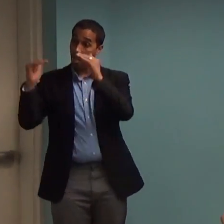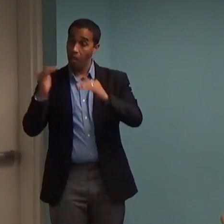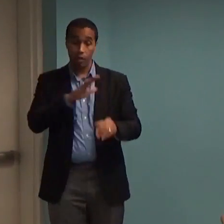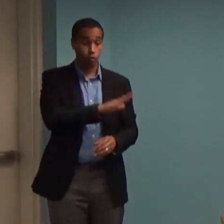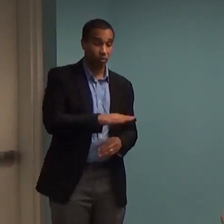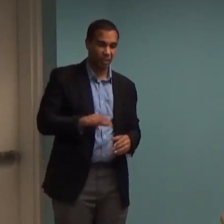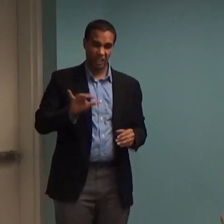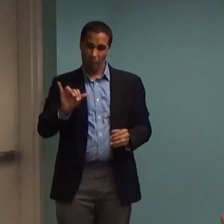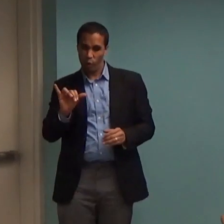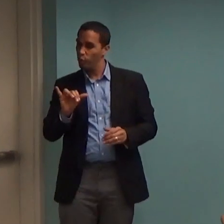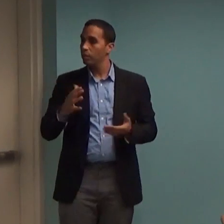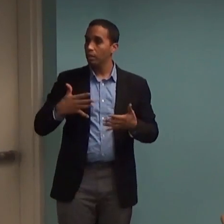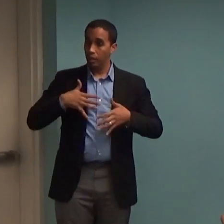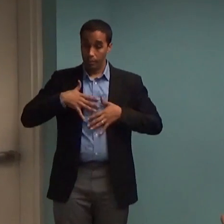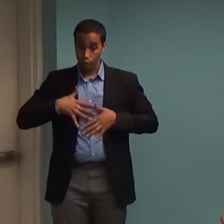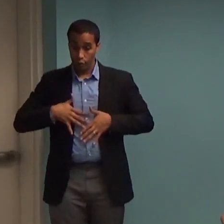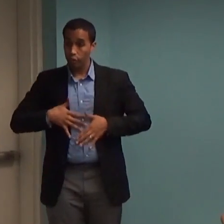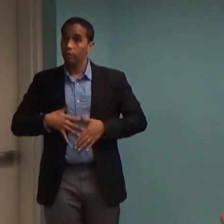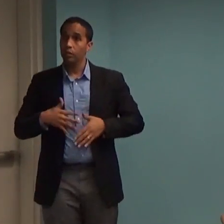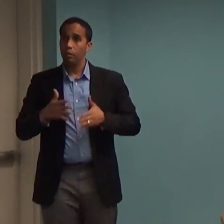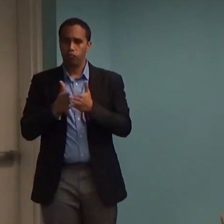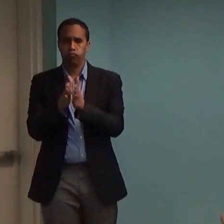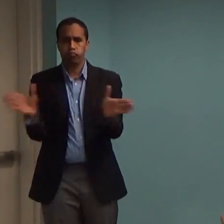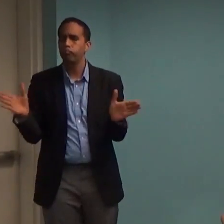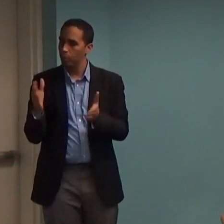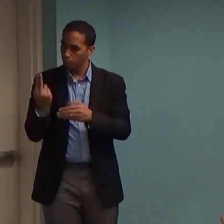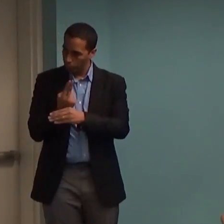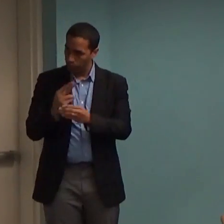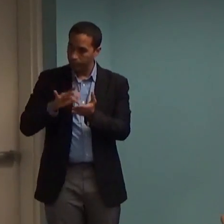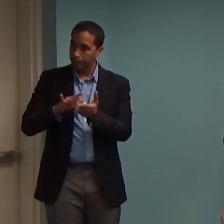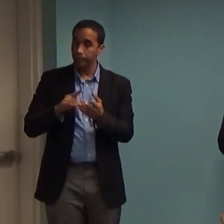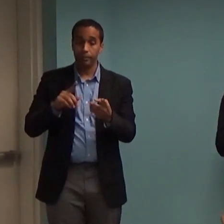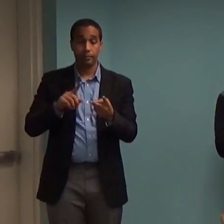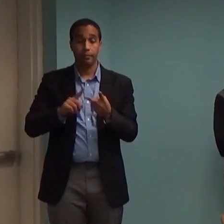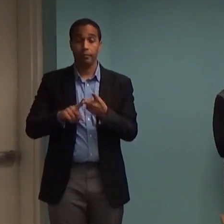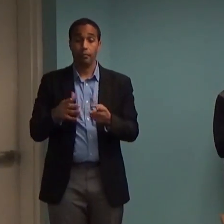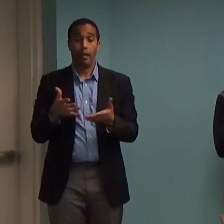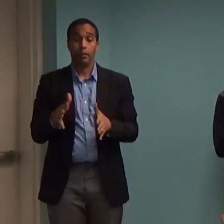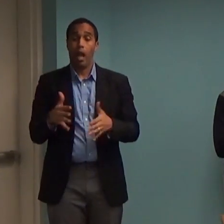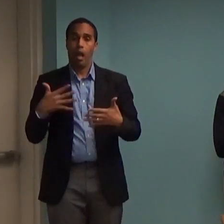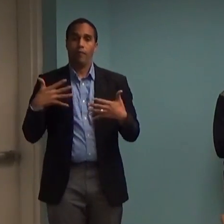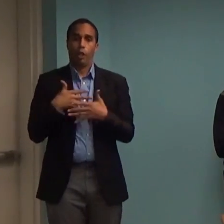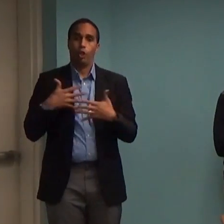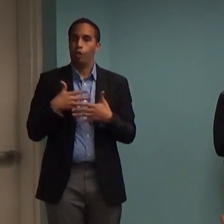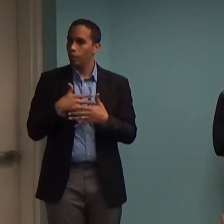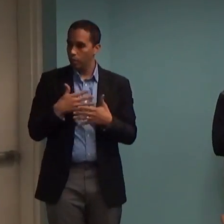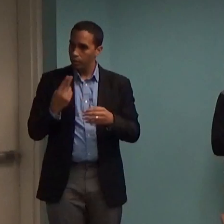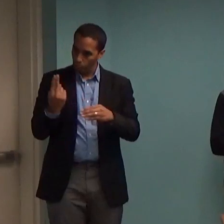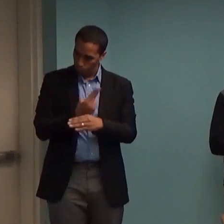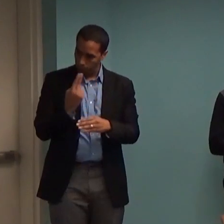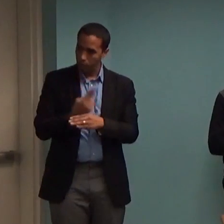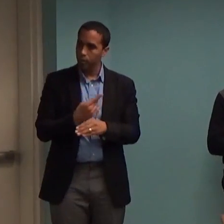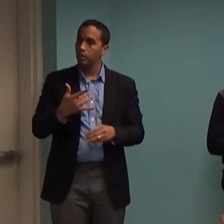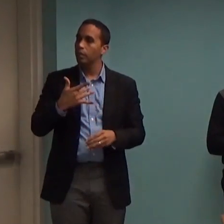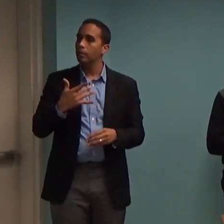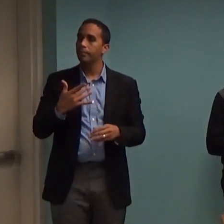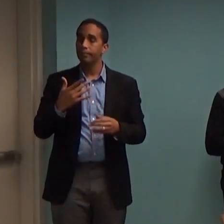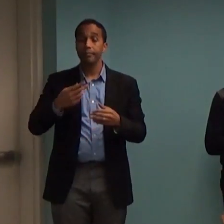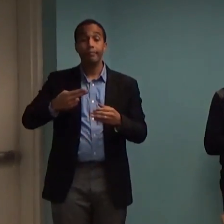widely treated with medication. Anxiety and fear. So a very high probability if you go to a medical professional, they will suggest